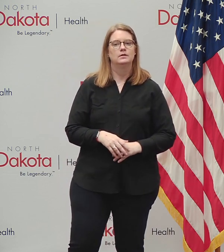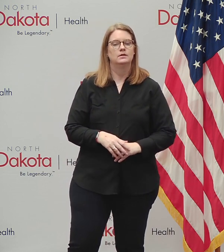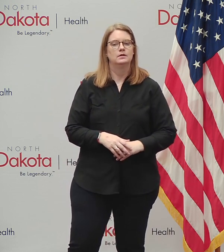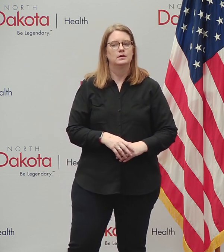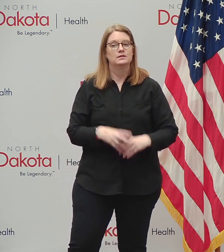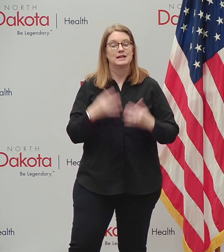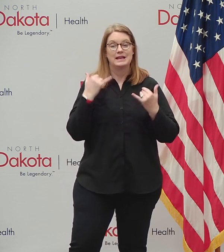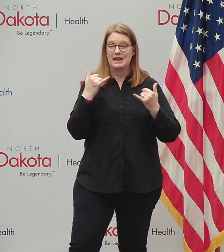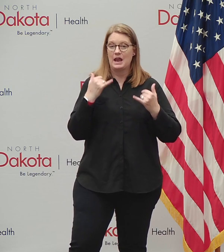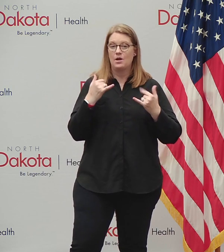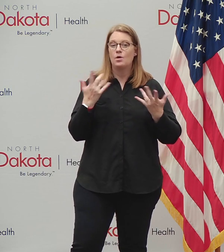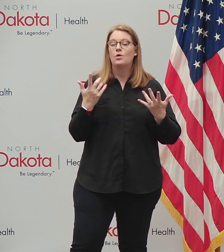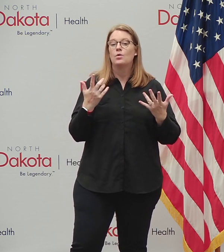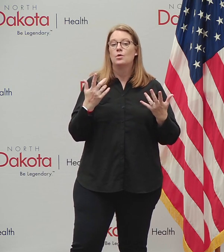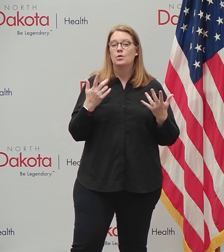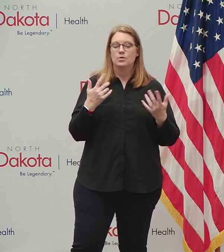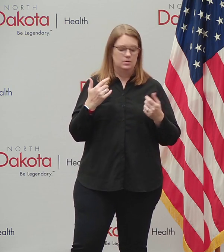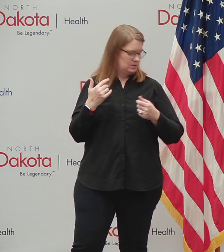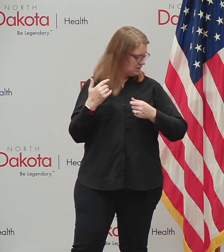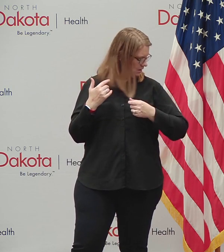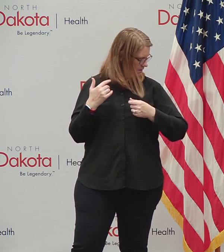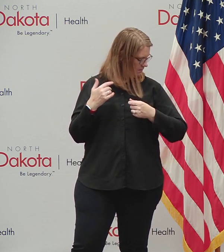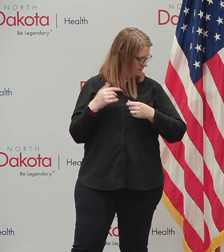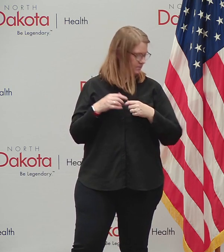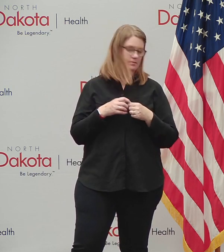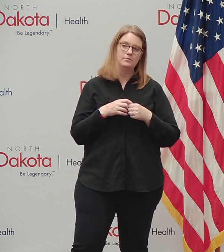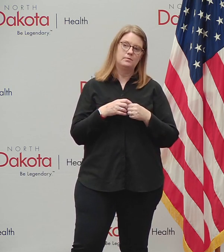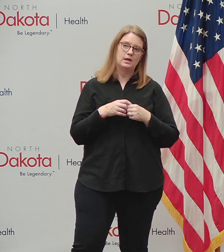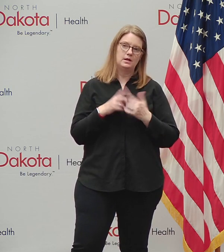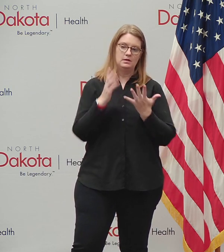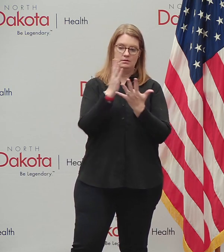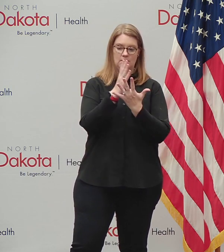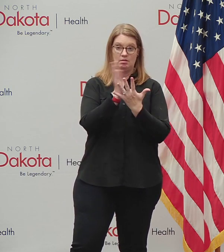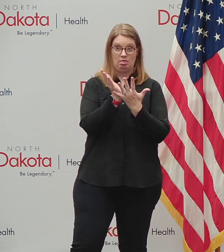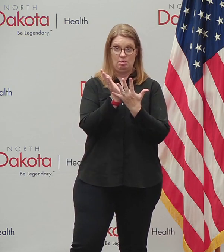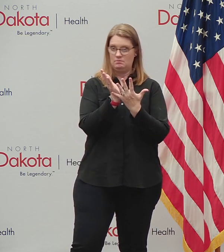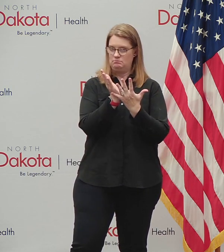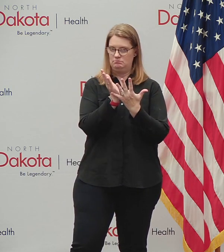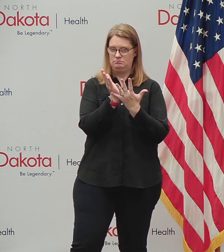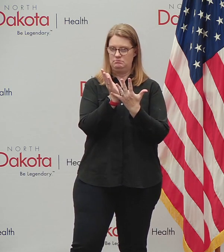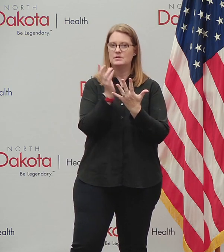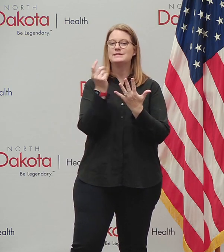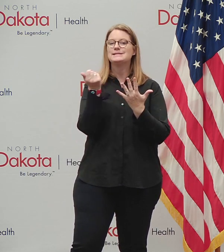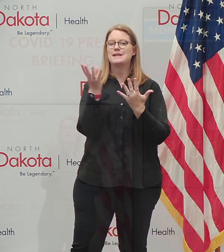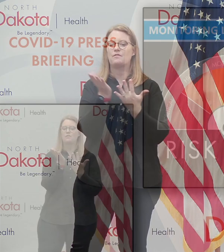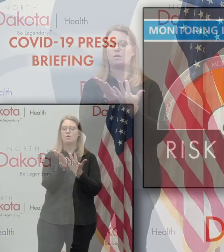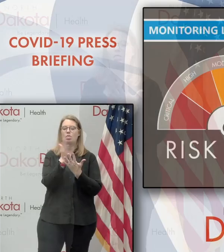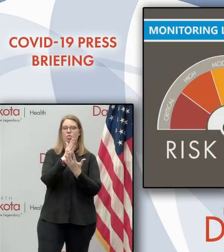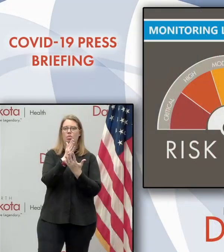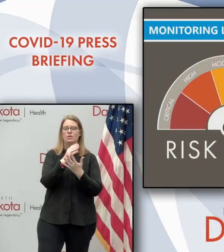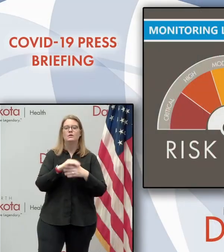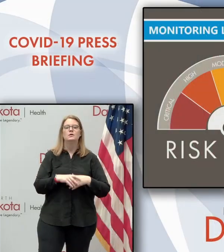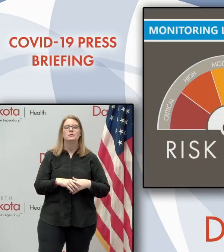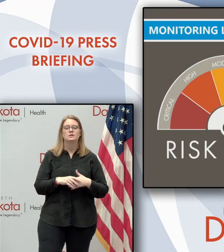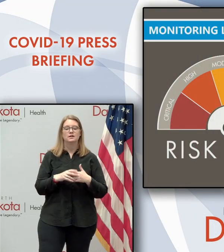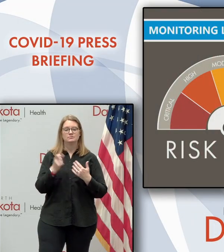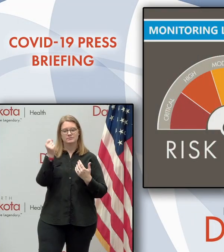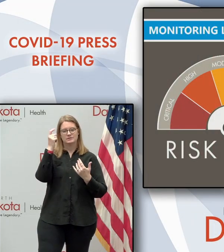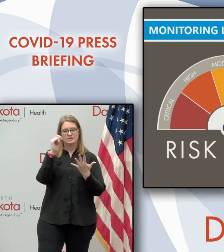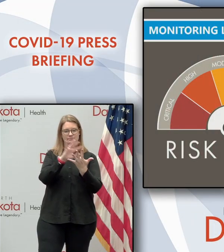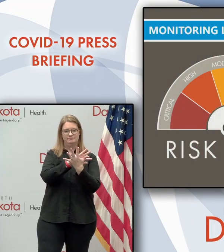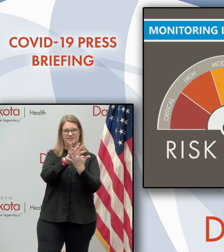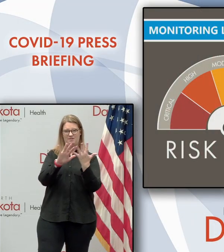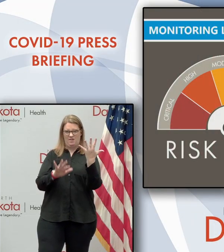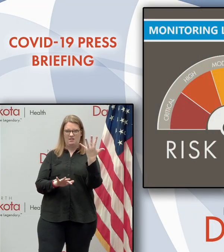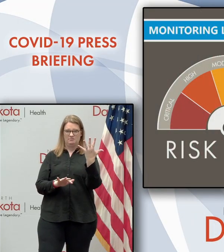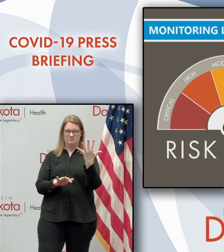as we do this, we're gonna be moving, uh, no counties down, but a number of counties up. Uh, as you know, we've got this five county,